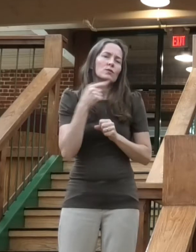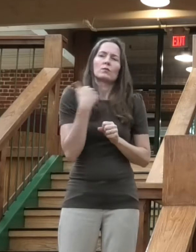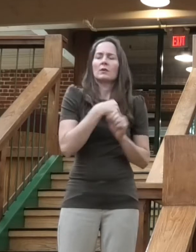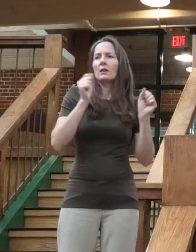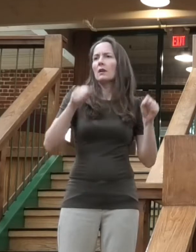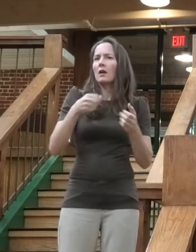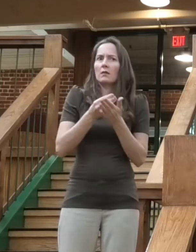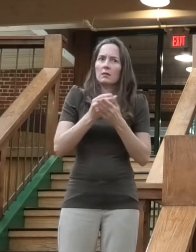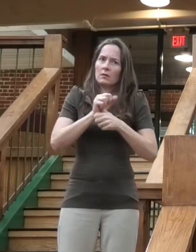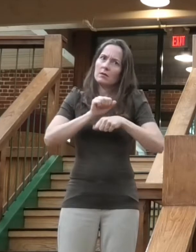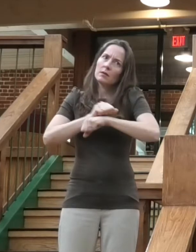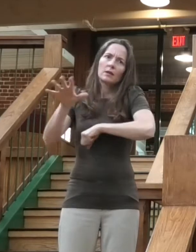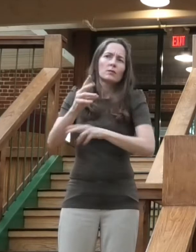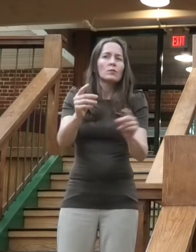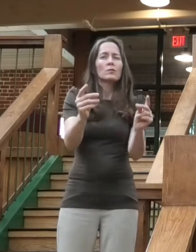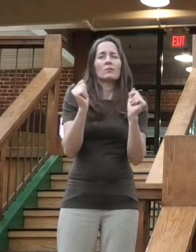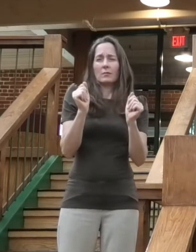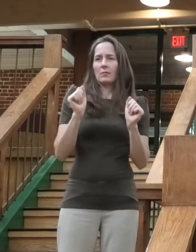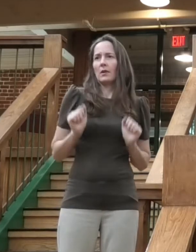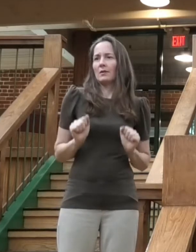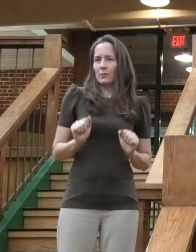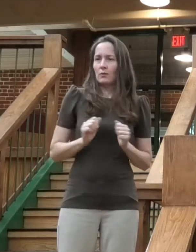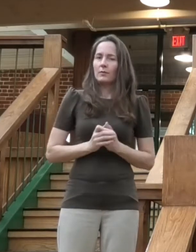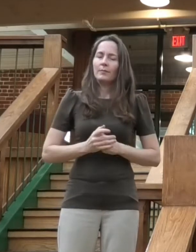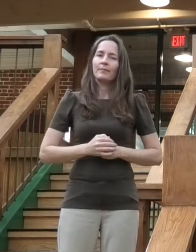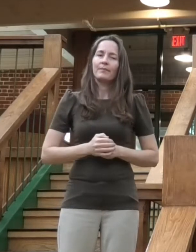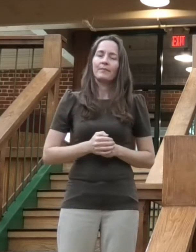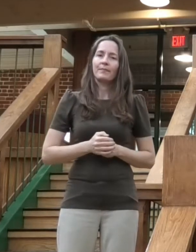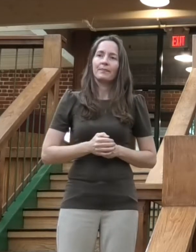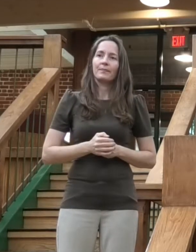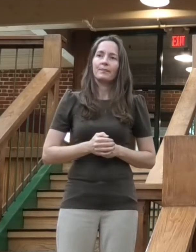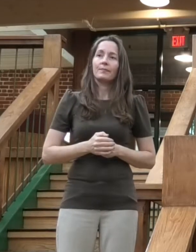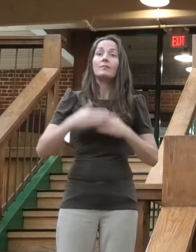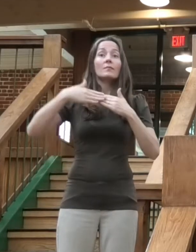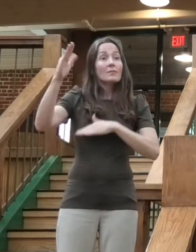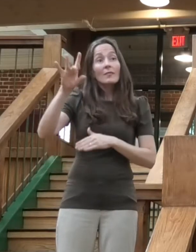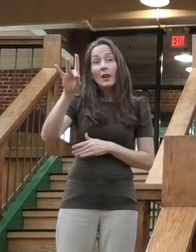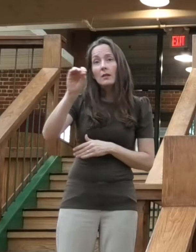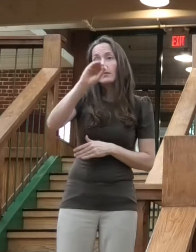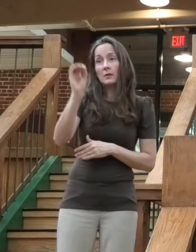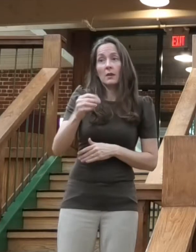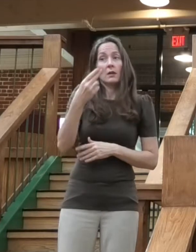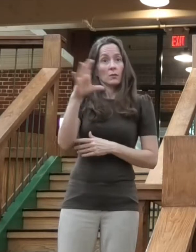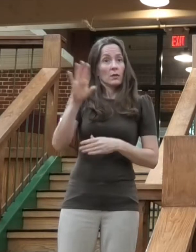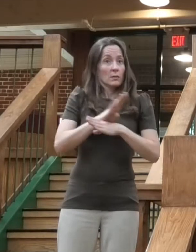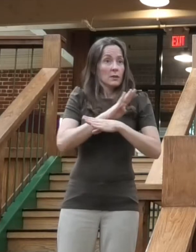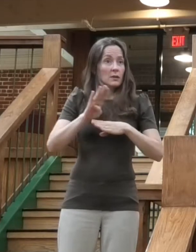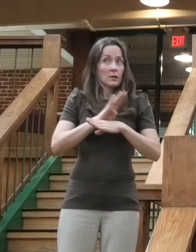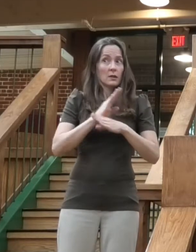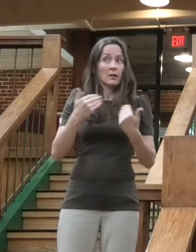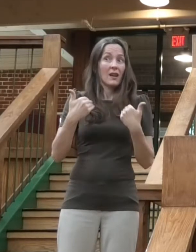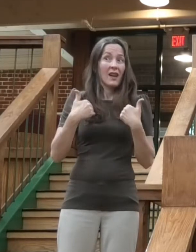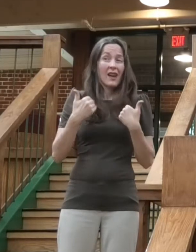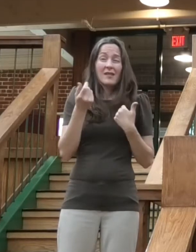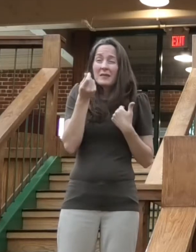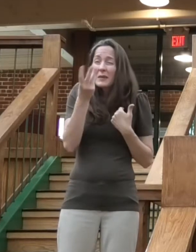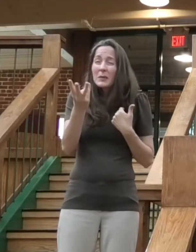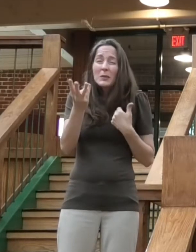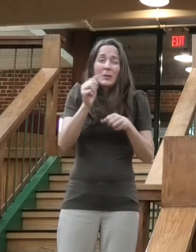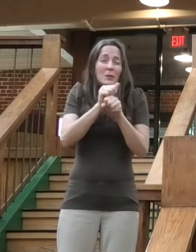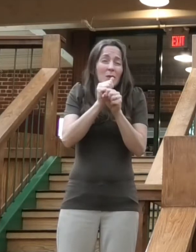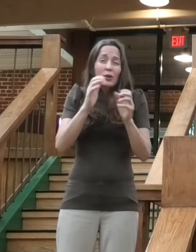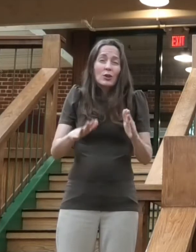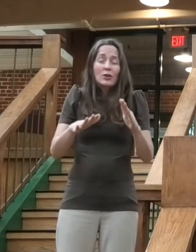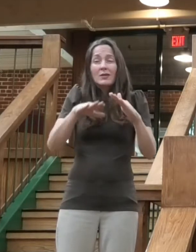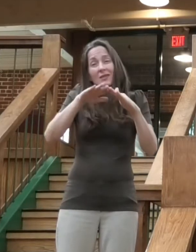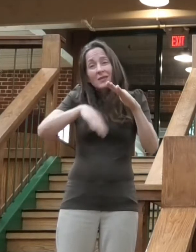Over 80% of Howard County's businesses have fewer than 20 employees. And we